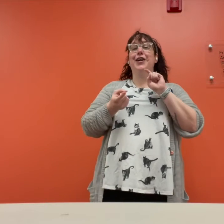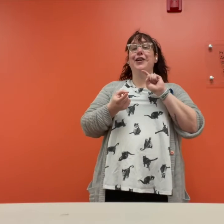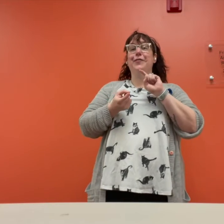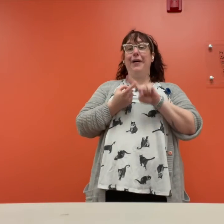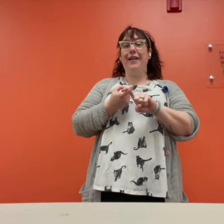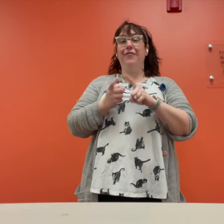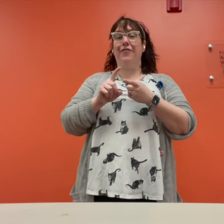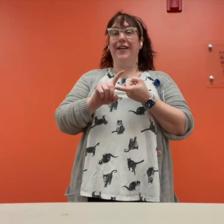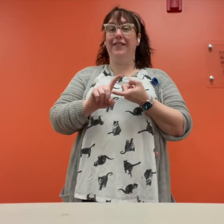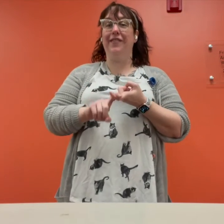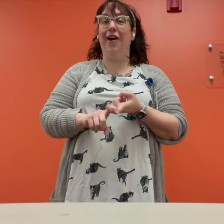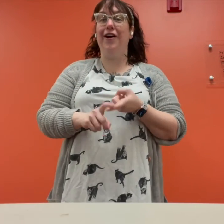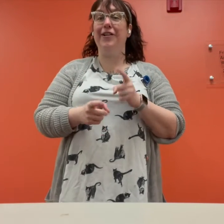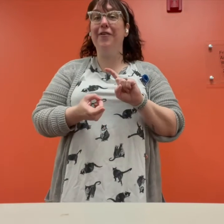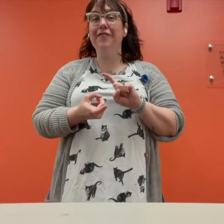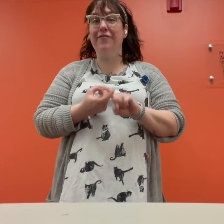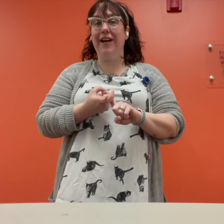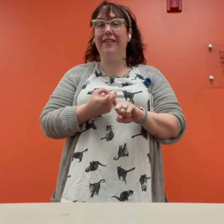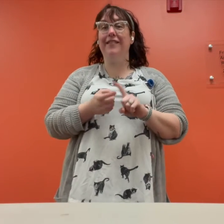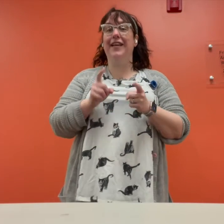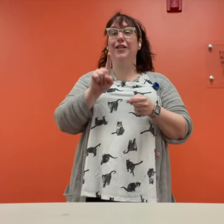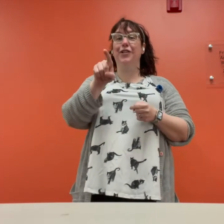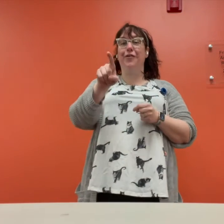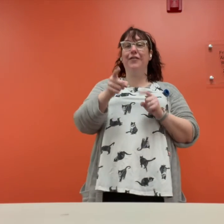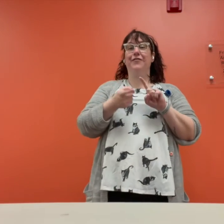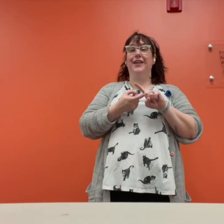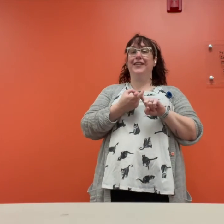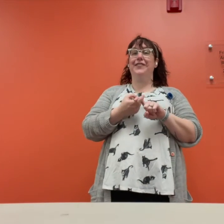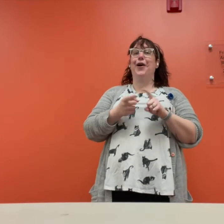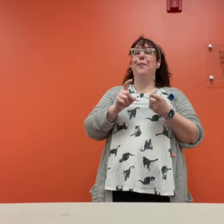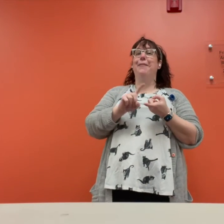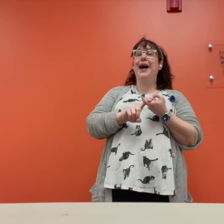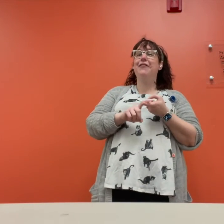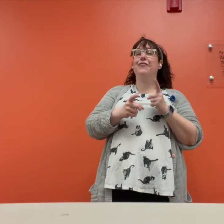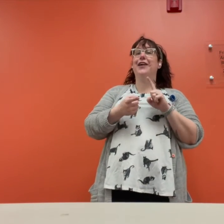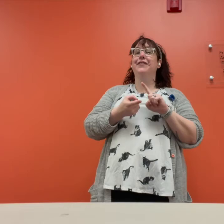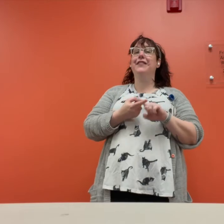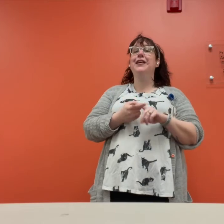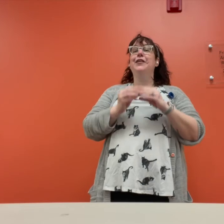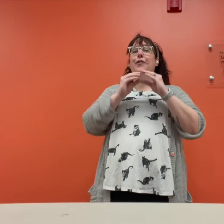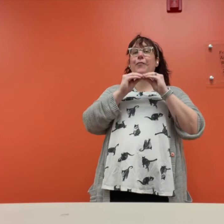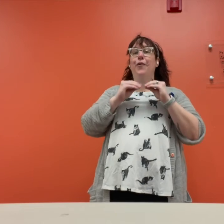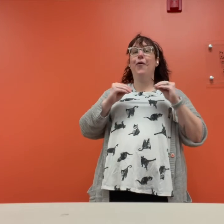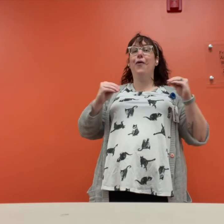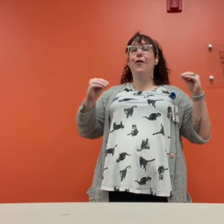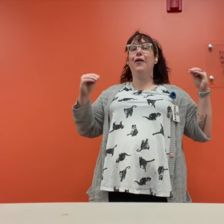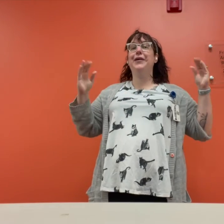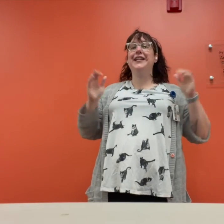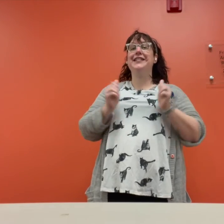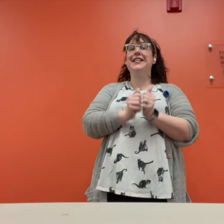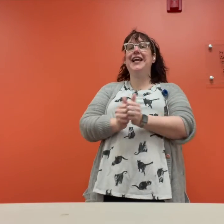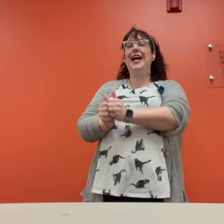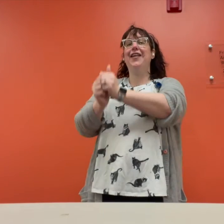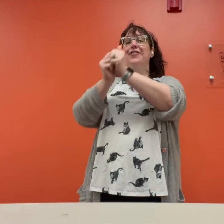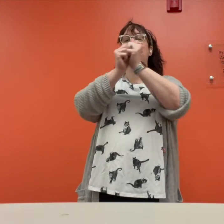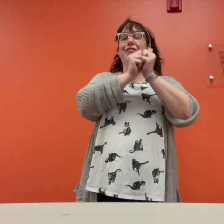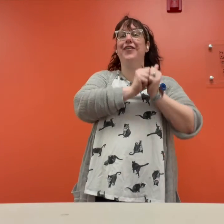my friends are your friends and your friends are my friends. The more we get together, the